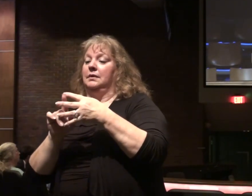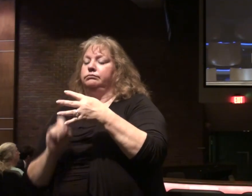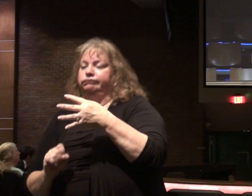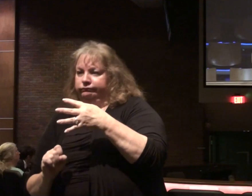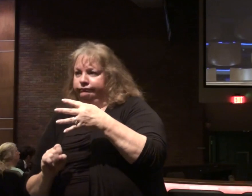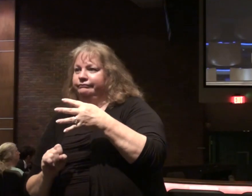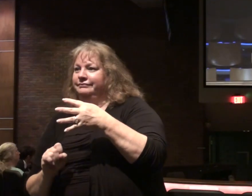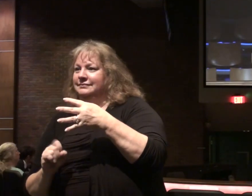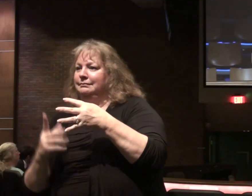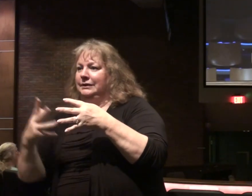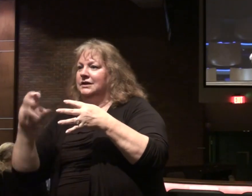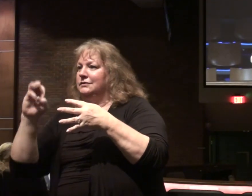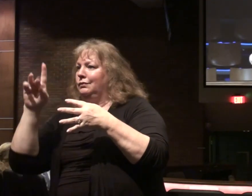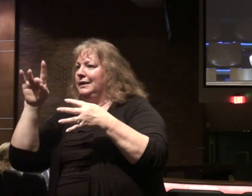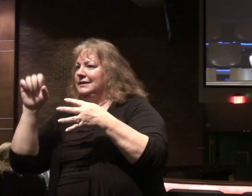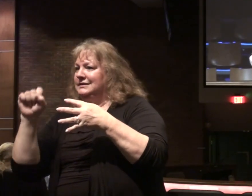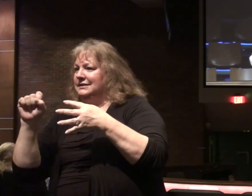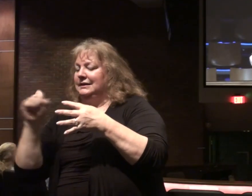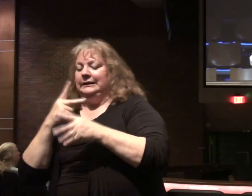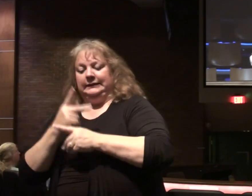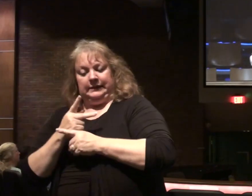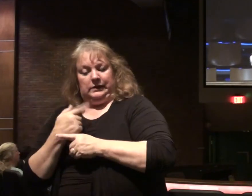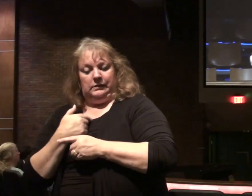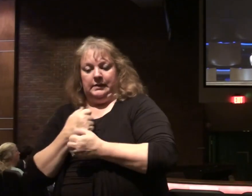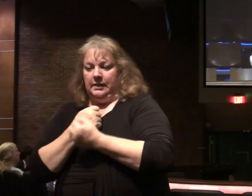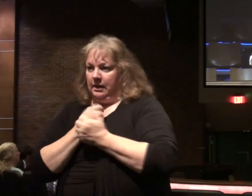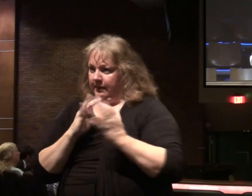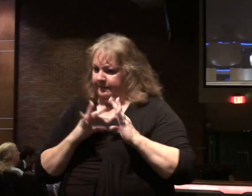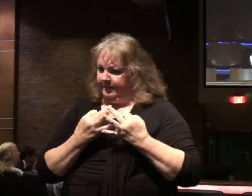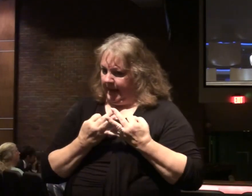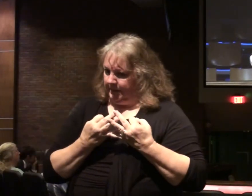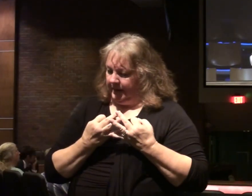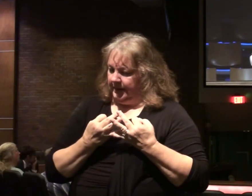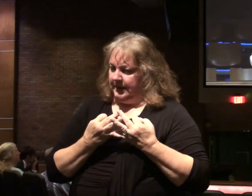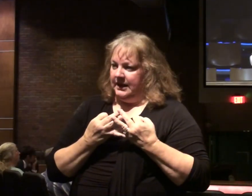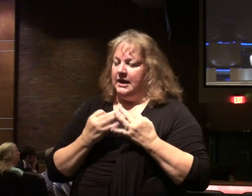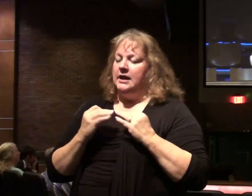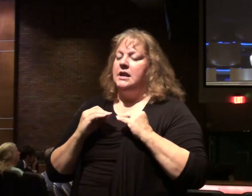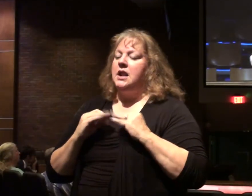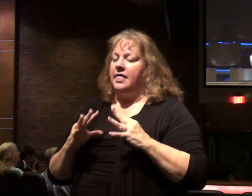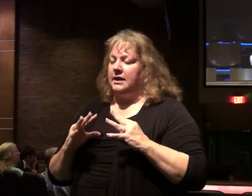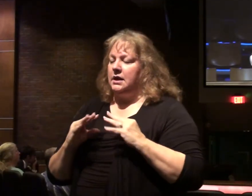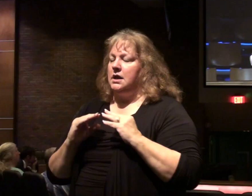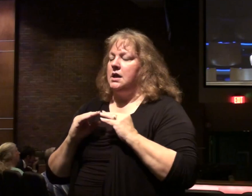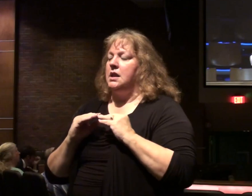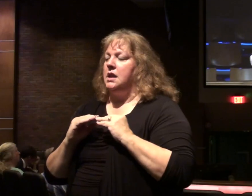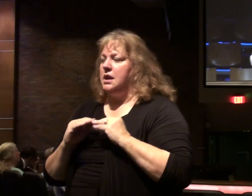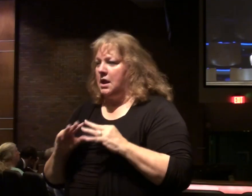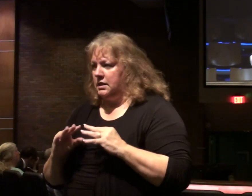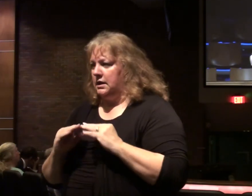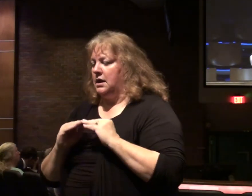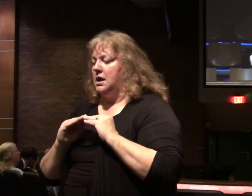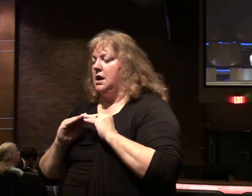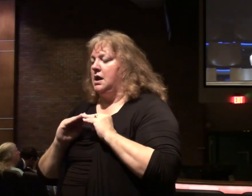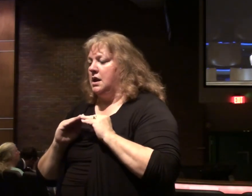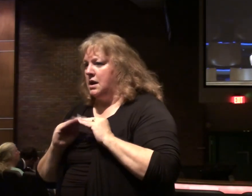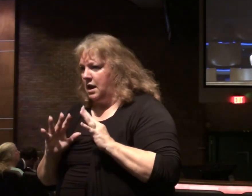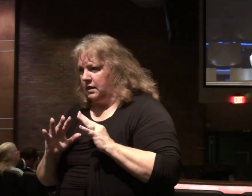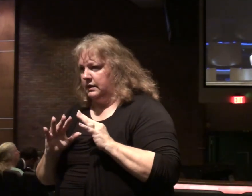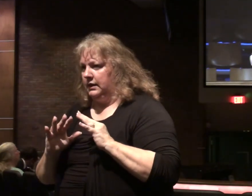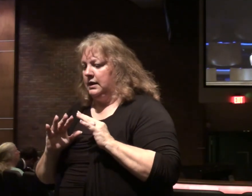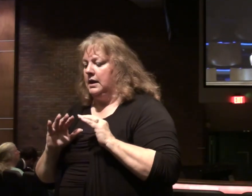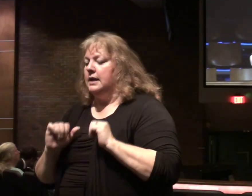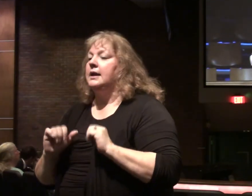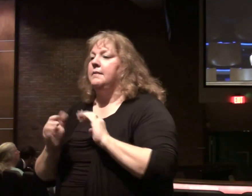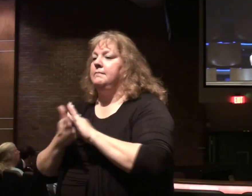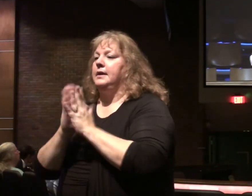life. We must take care of the things in this life. We do love our family, but nothing, nothing, nothing can become more